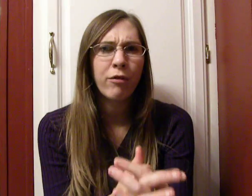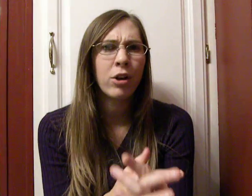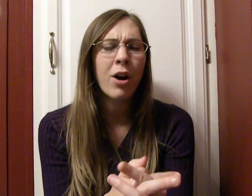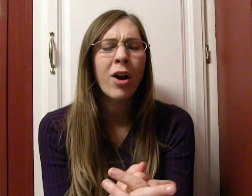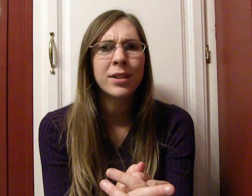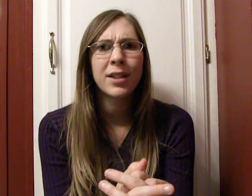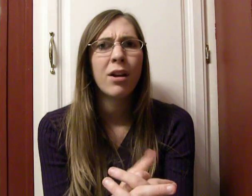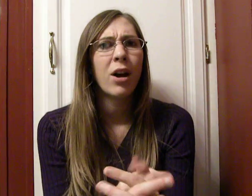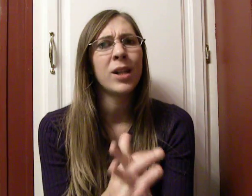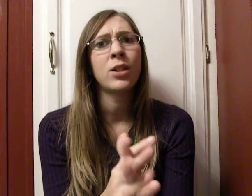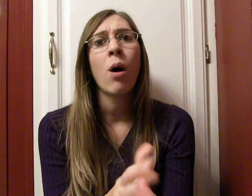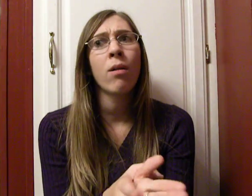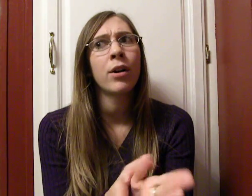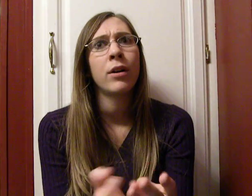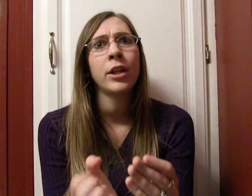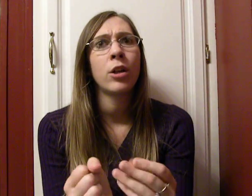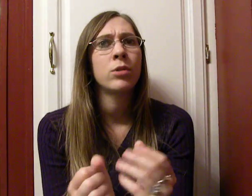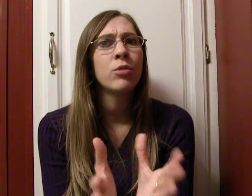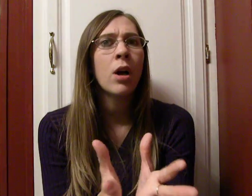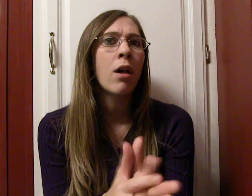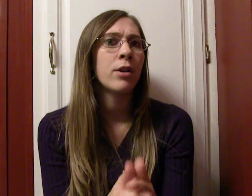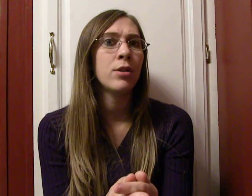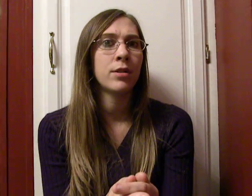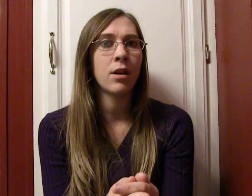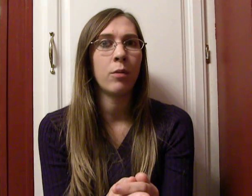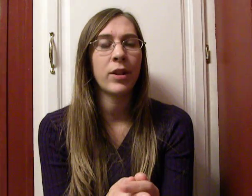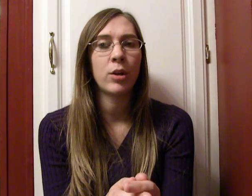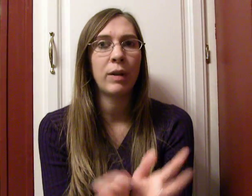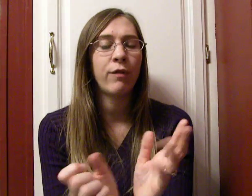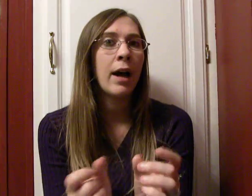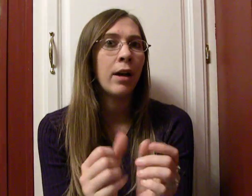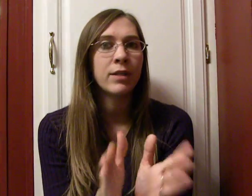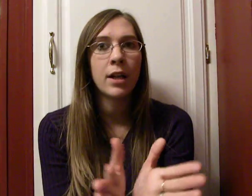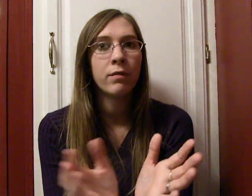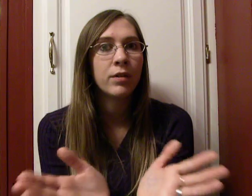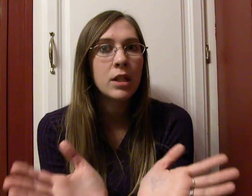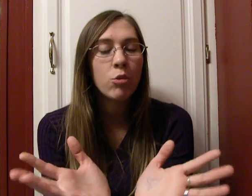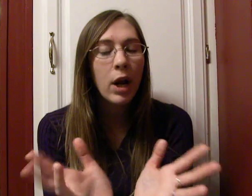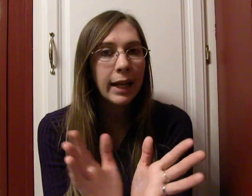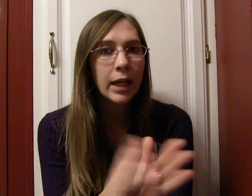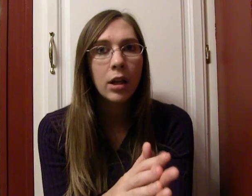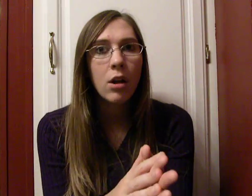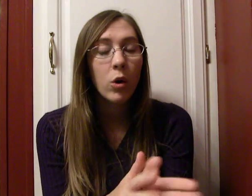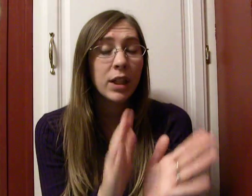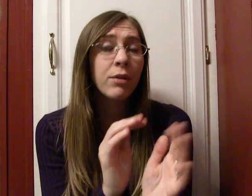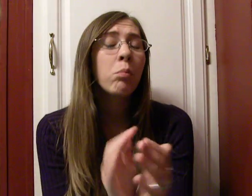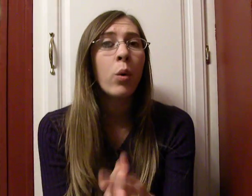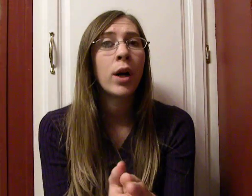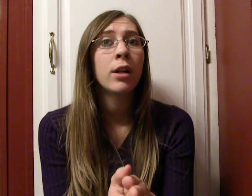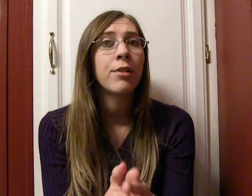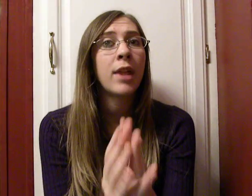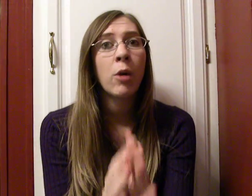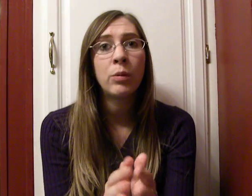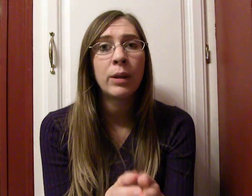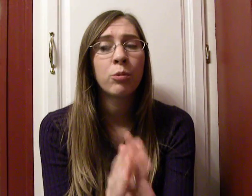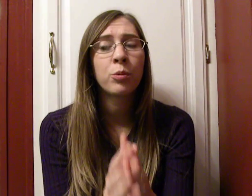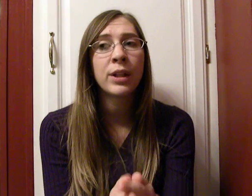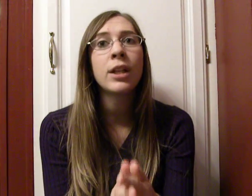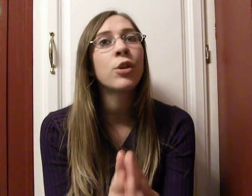out for a cause, a dollar, you know, two dollars, um, whether it be five, ten, fifteen, twenty, or even more, that would be really